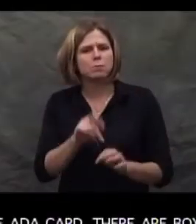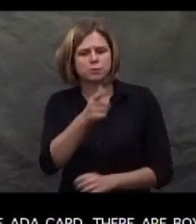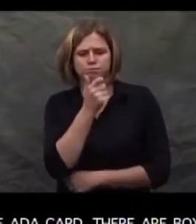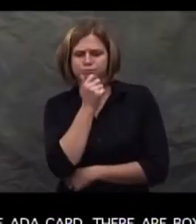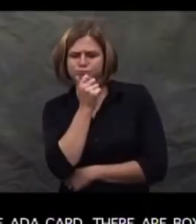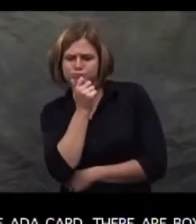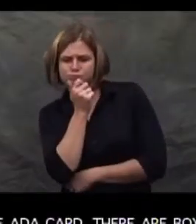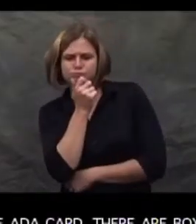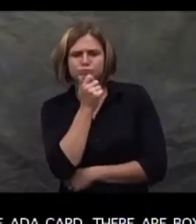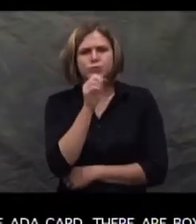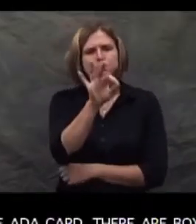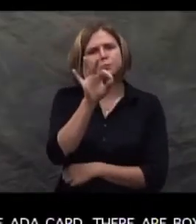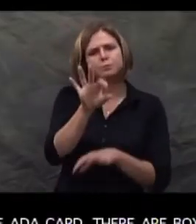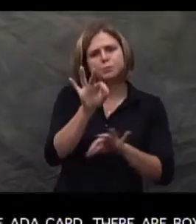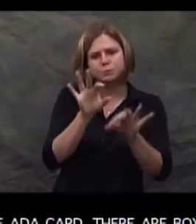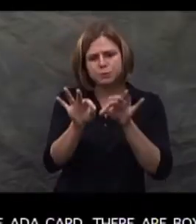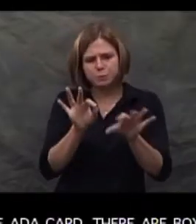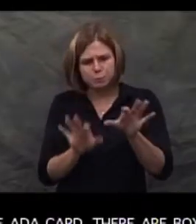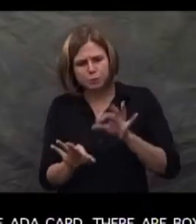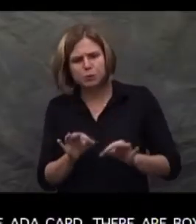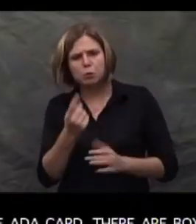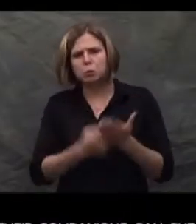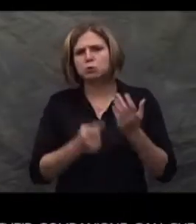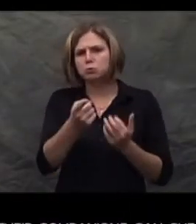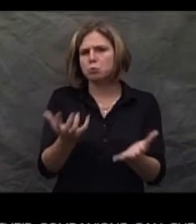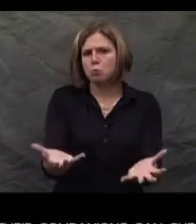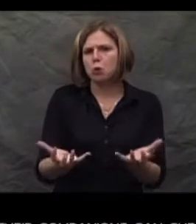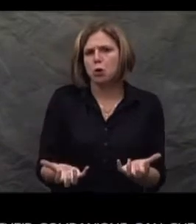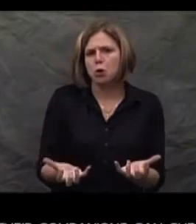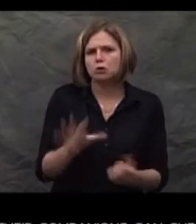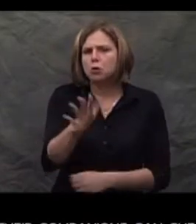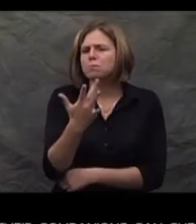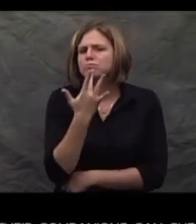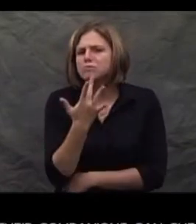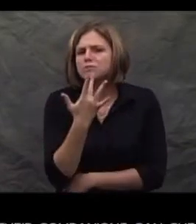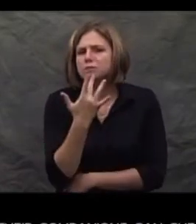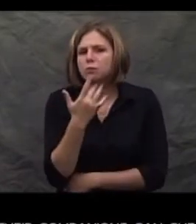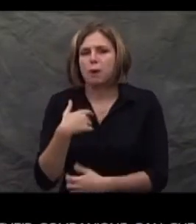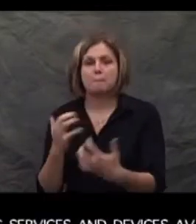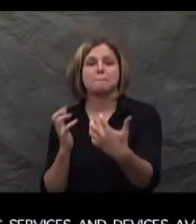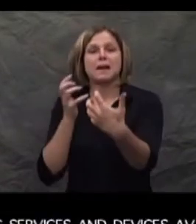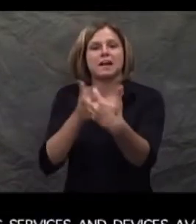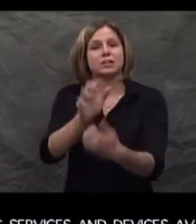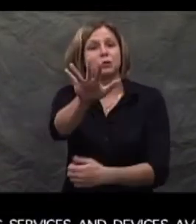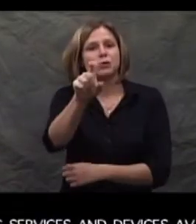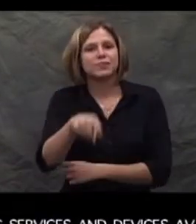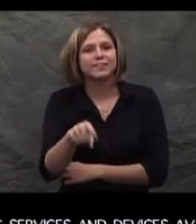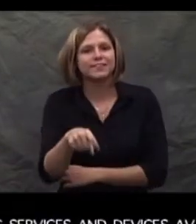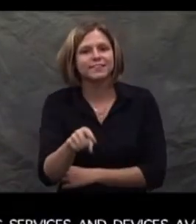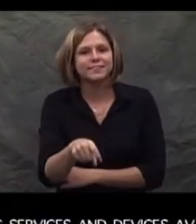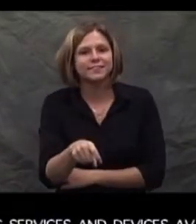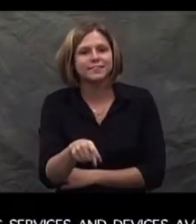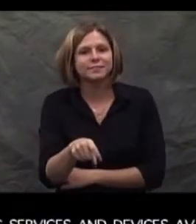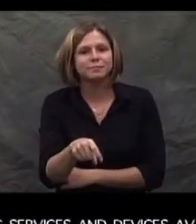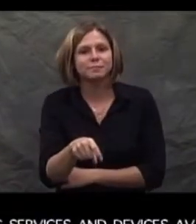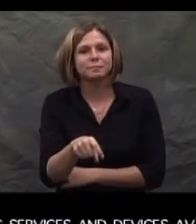Within the ADA card, there are boxes patients and their companions can check off regarding the services and devices